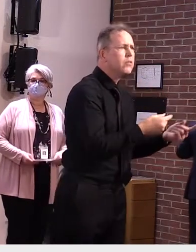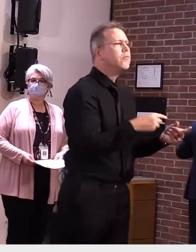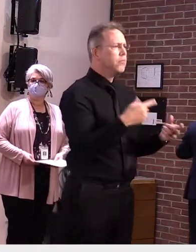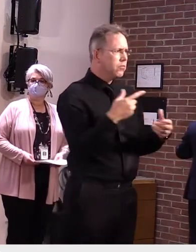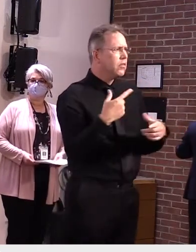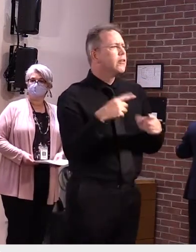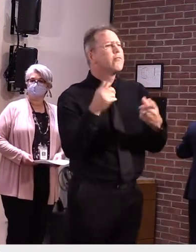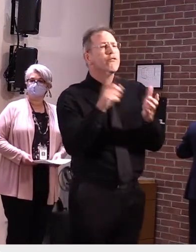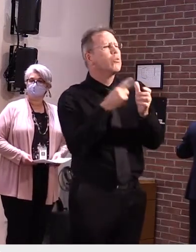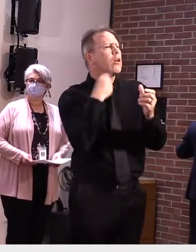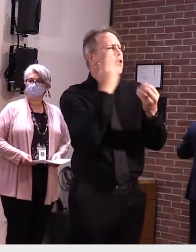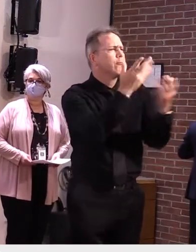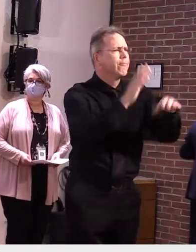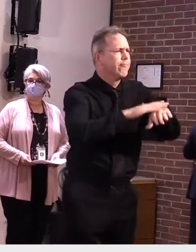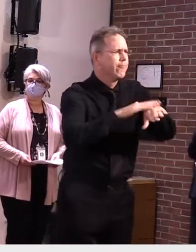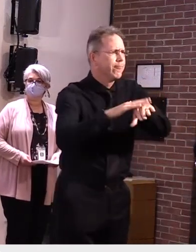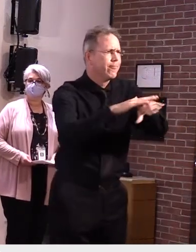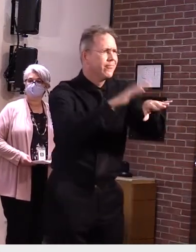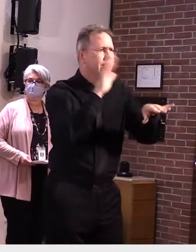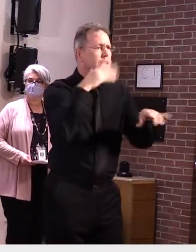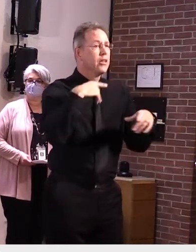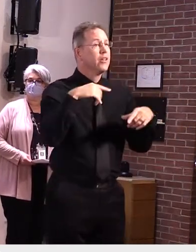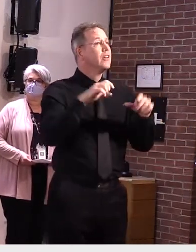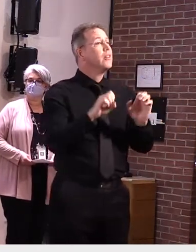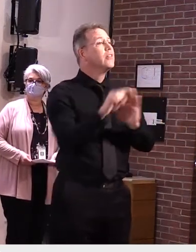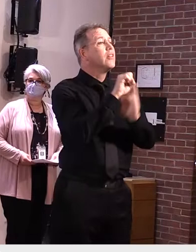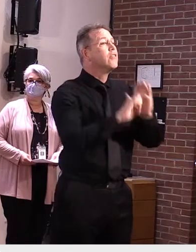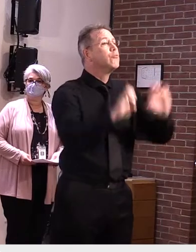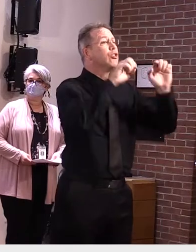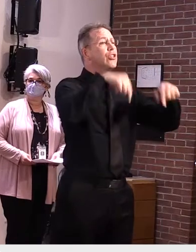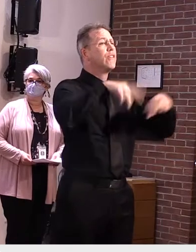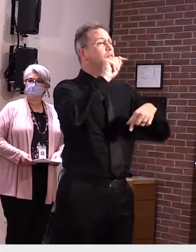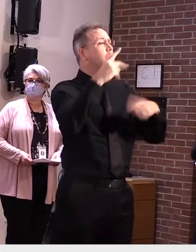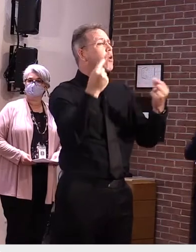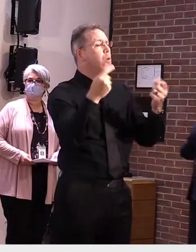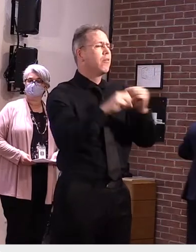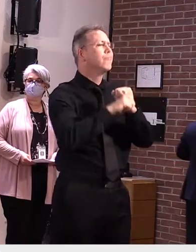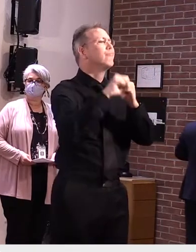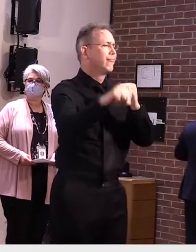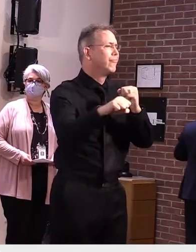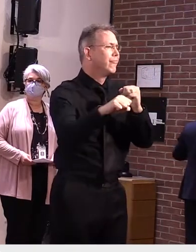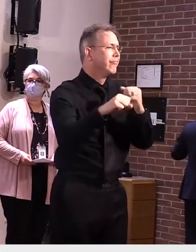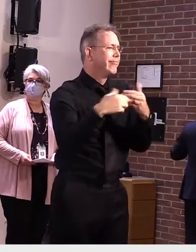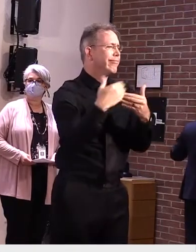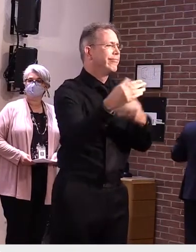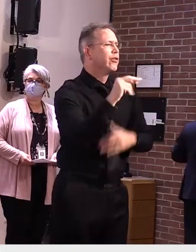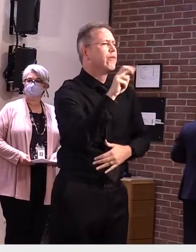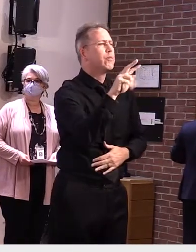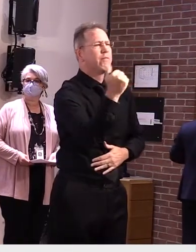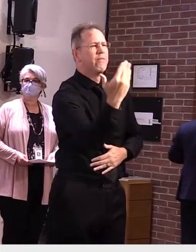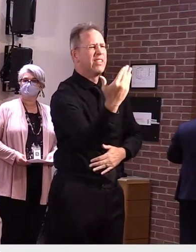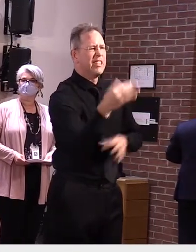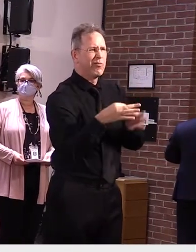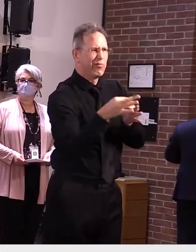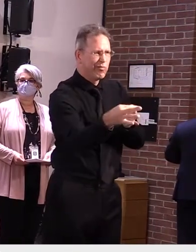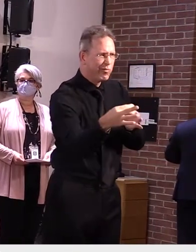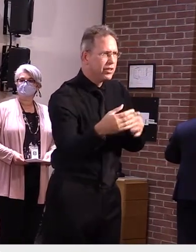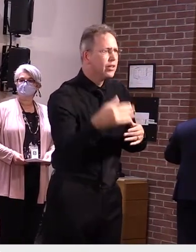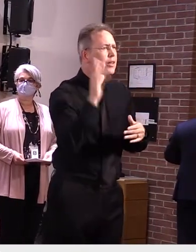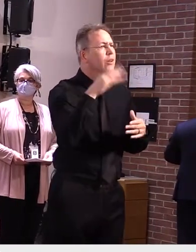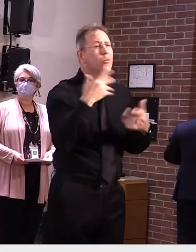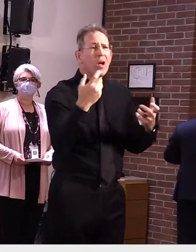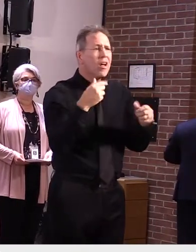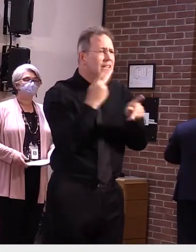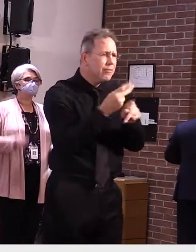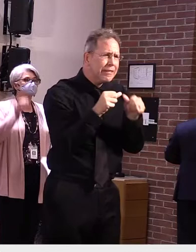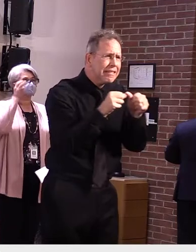I have extended the state of emergency for another month. Again, this is a tool we need in order to continue to manage the public health risks of the